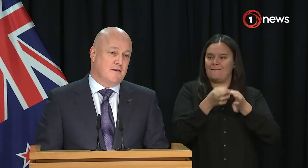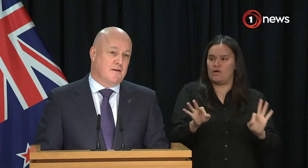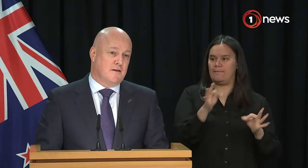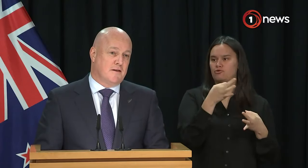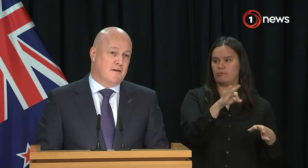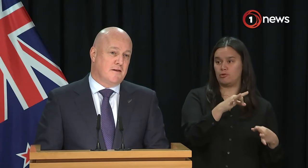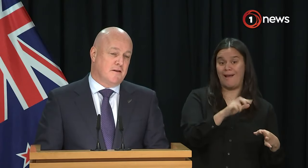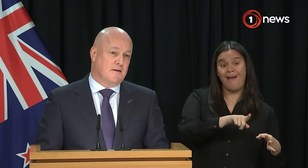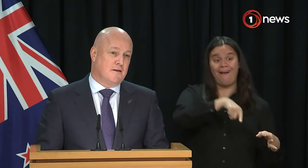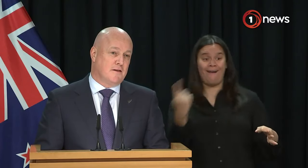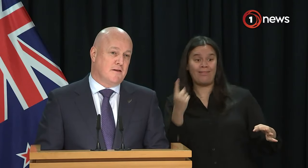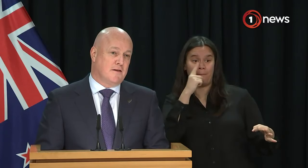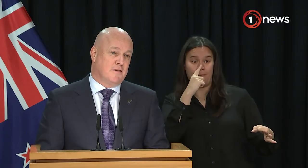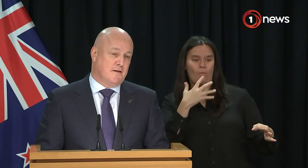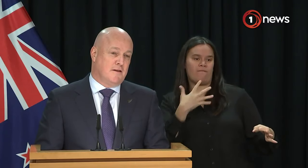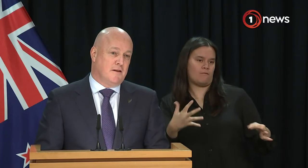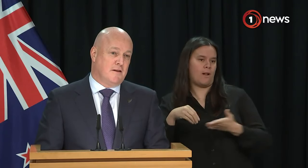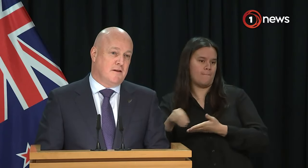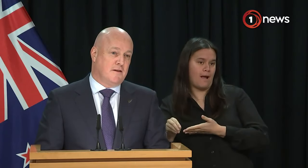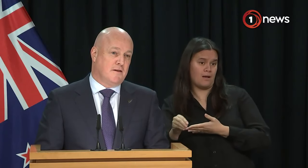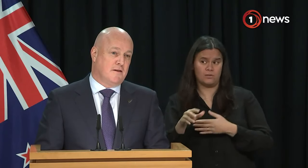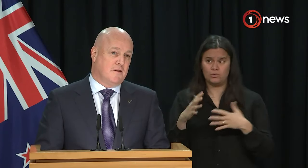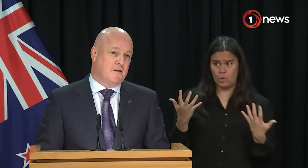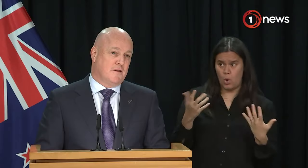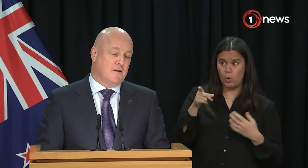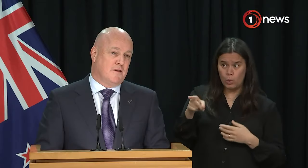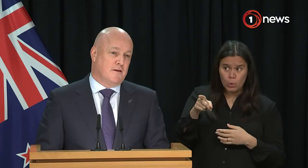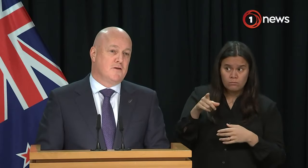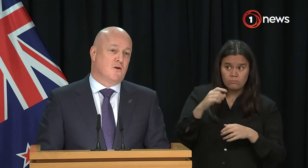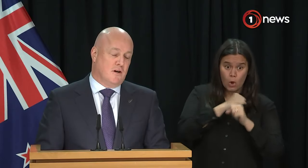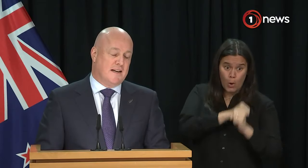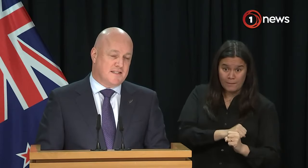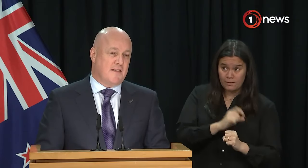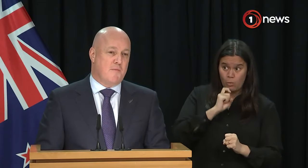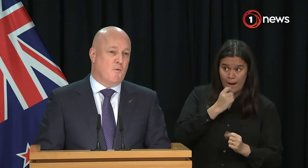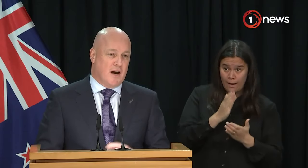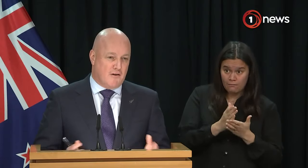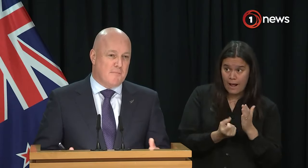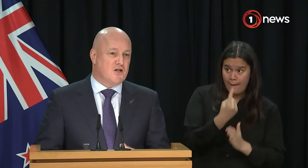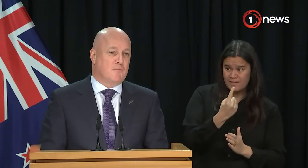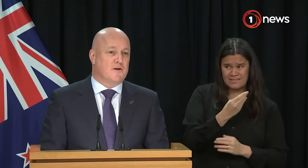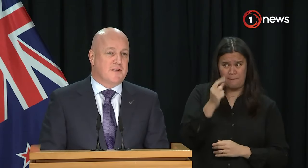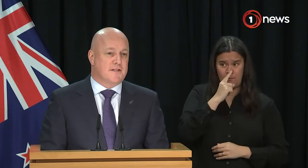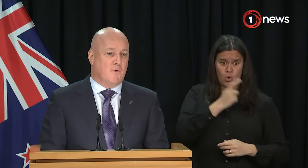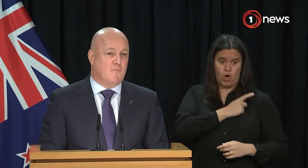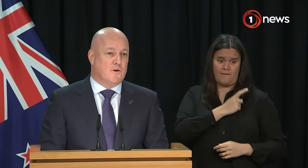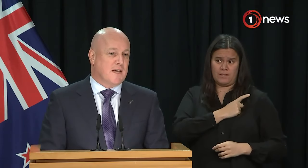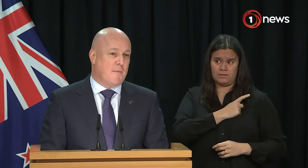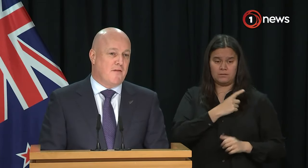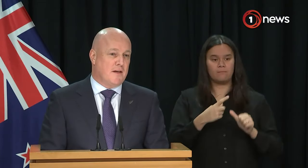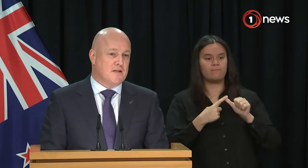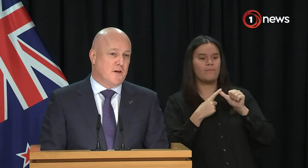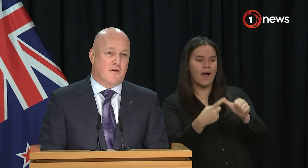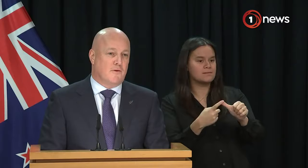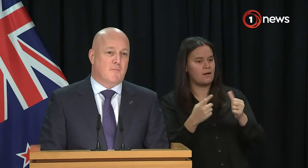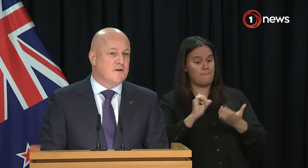looking at the next few months of their life and getting quite nervous about having to pay that money. Sure, I understand that, but we are in a budget process, and we'll have more to